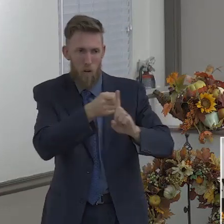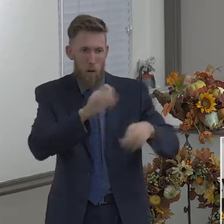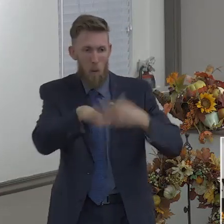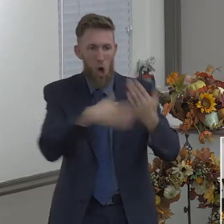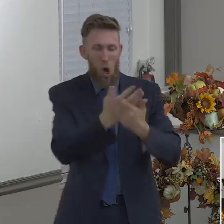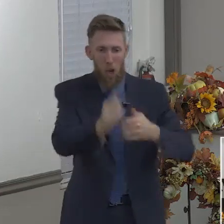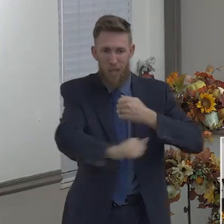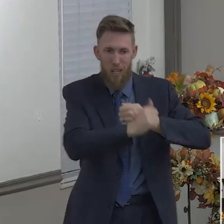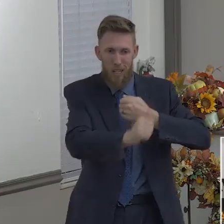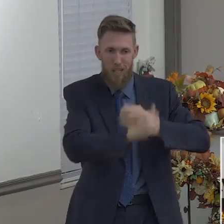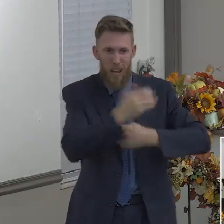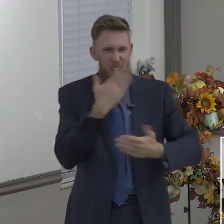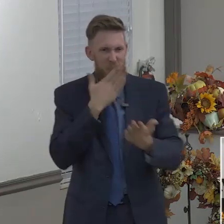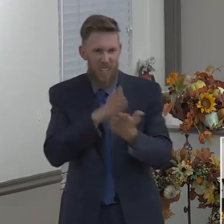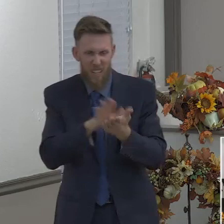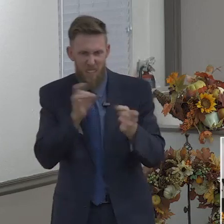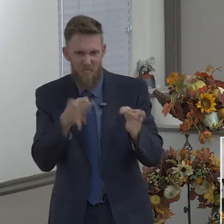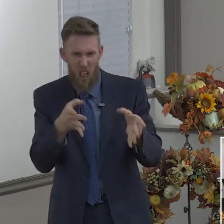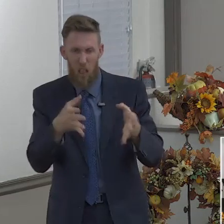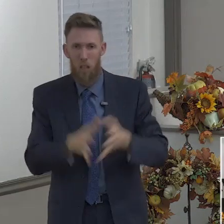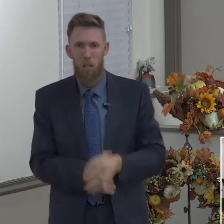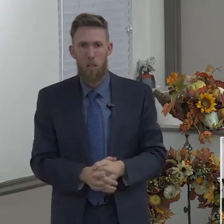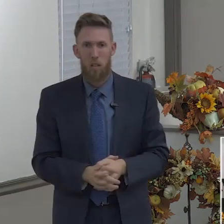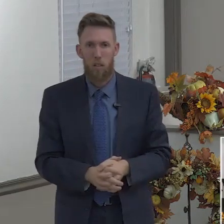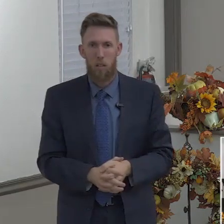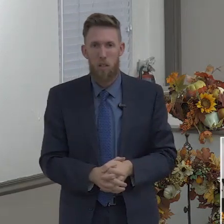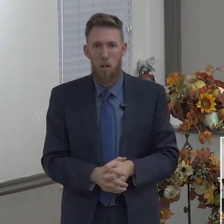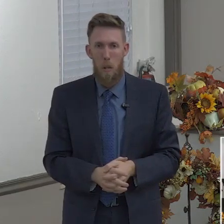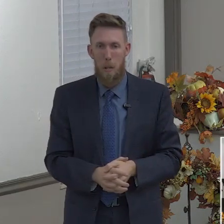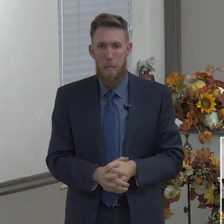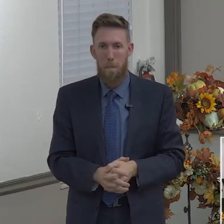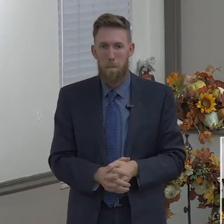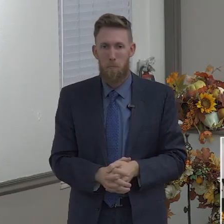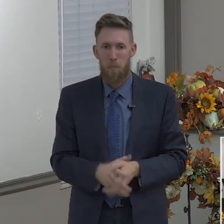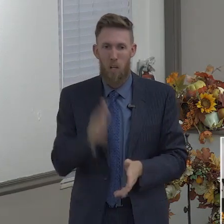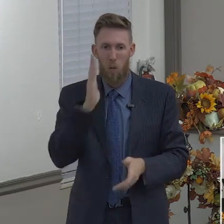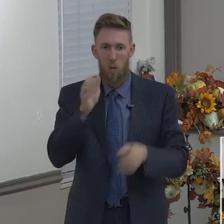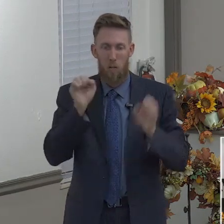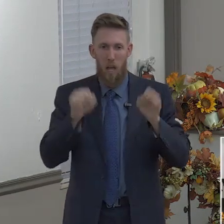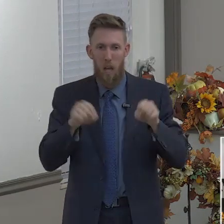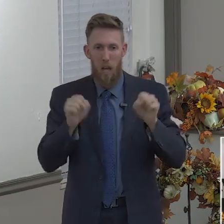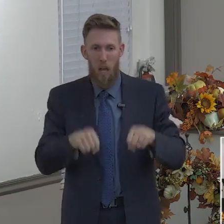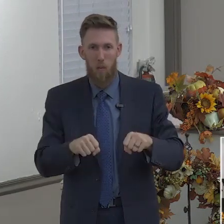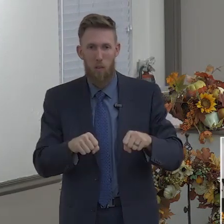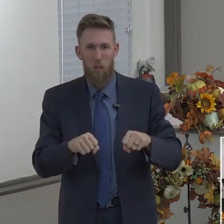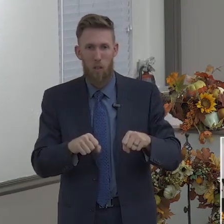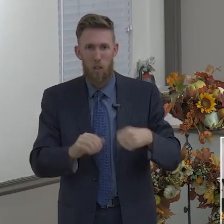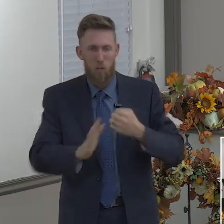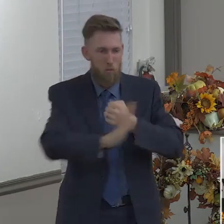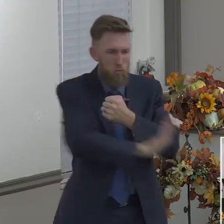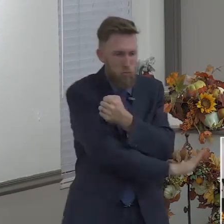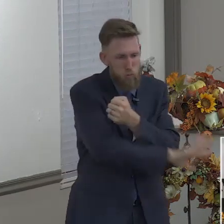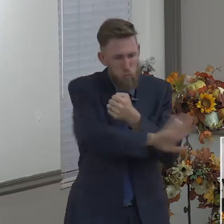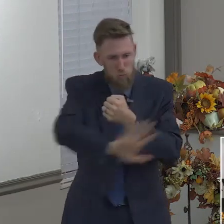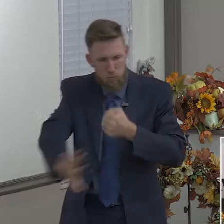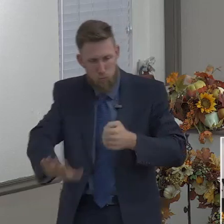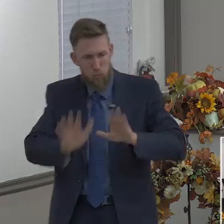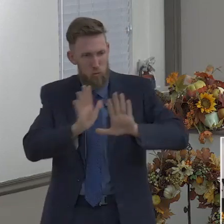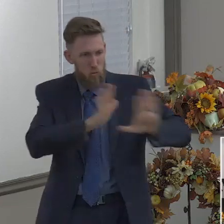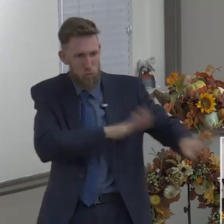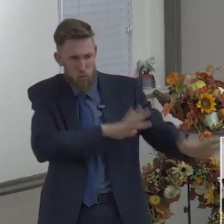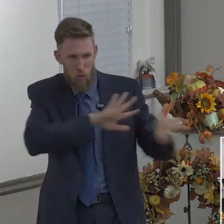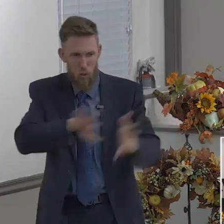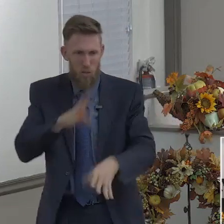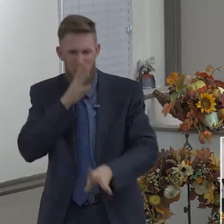Quench means to put out, to extinguish, or to absorb. So any attack that Satan has towards you, anything